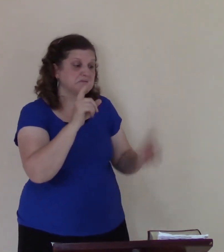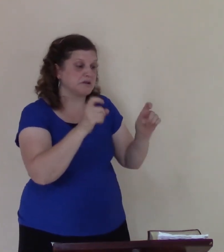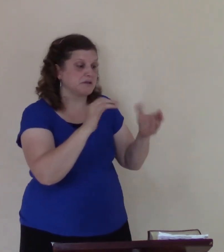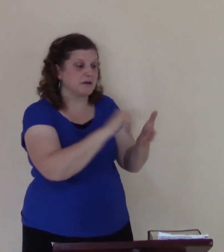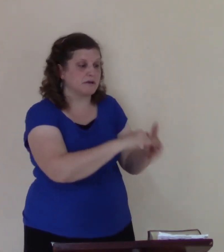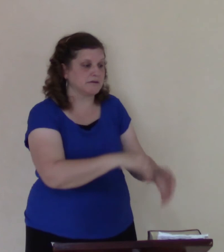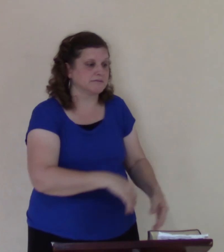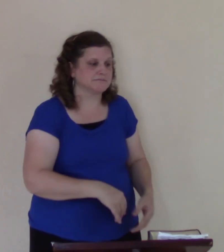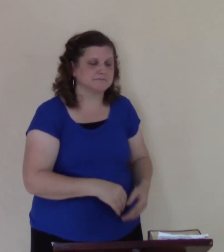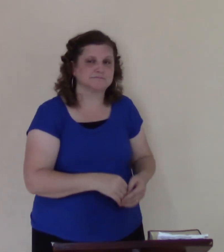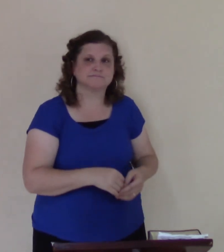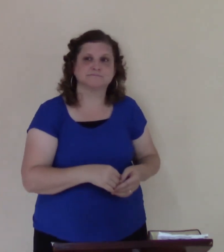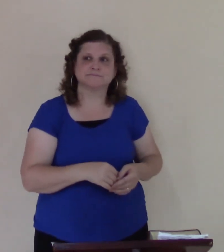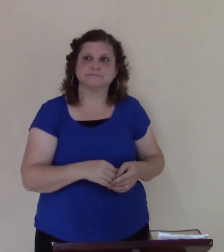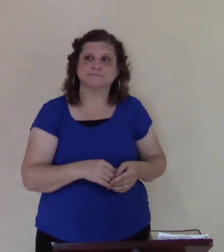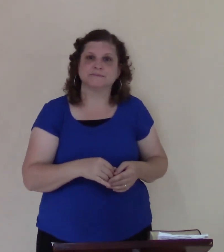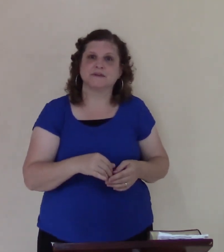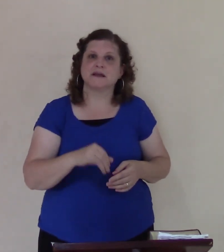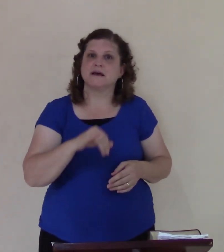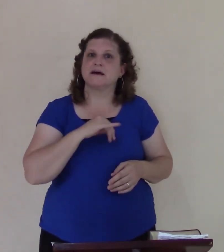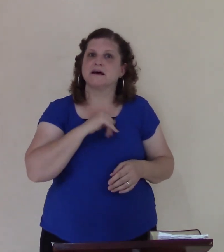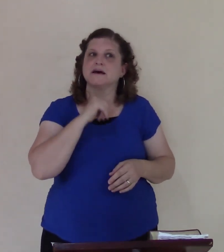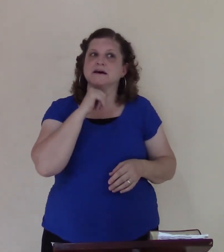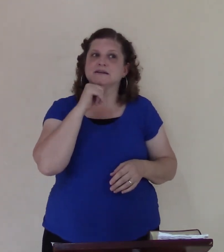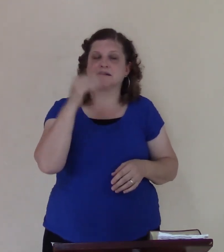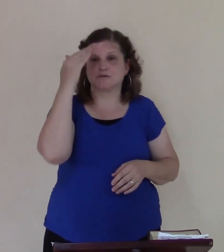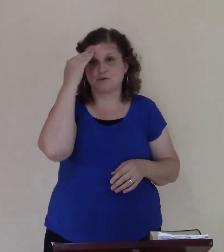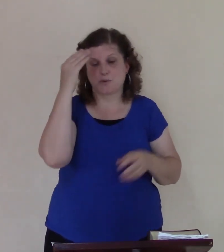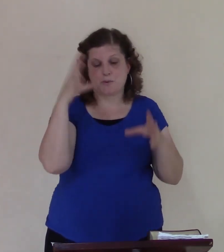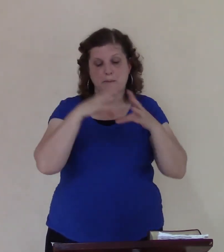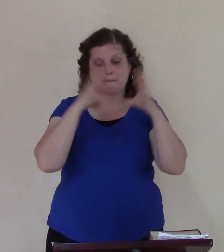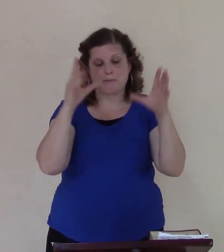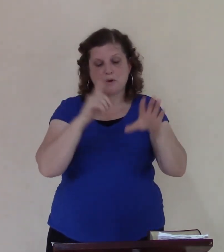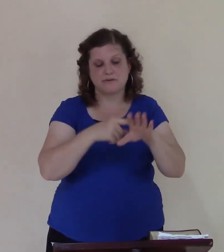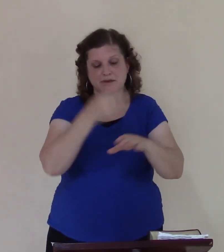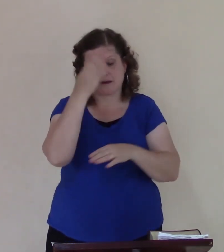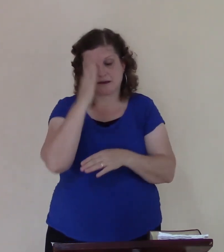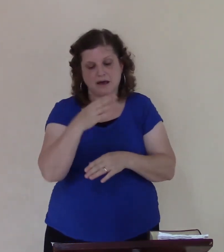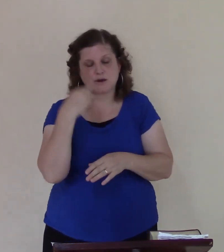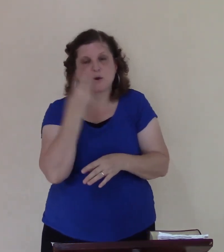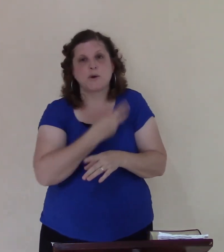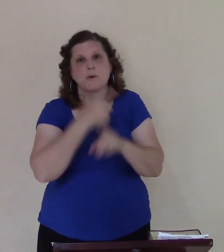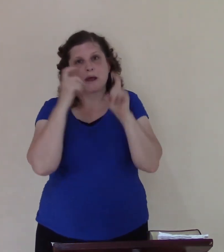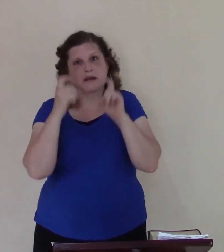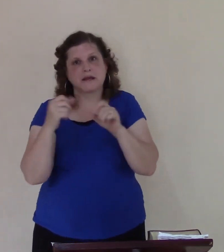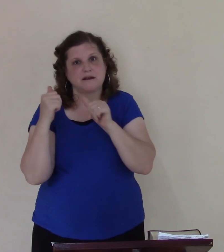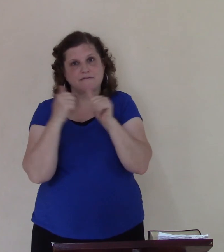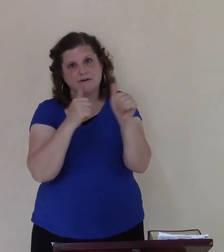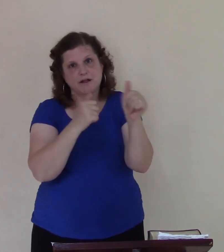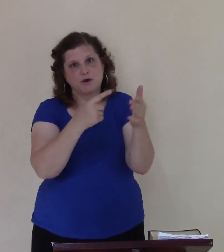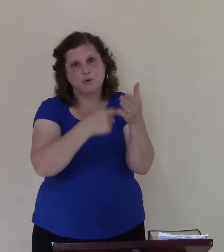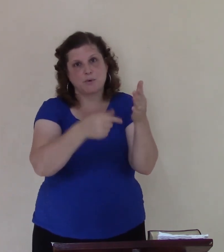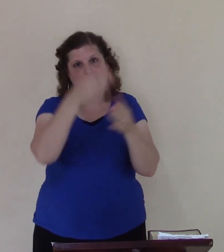no I'm not I don't know more than God I'm not you need to follow God you're saying I'm not better than anyone